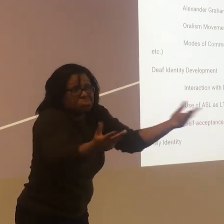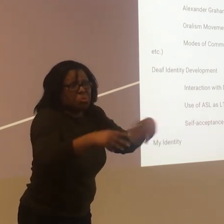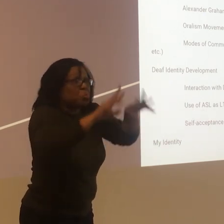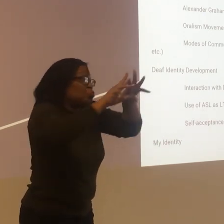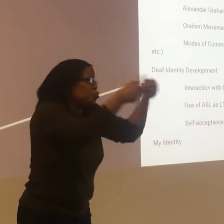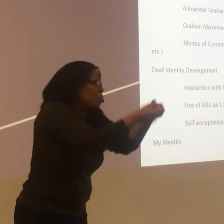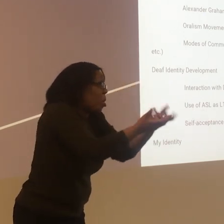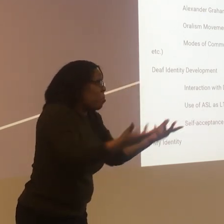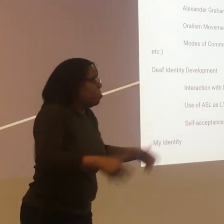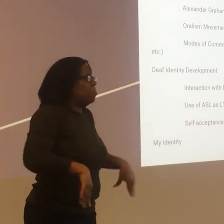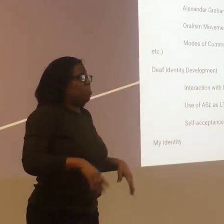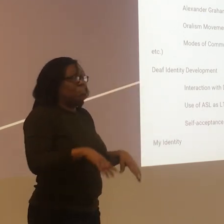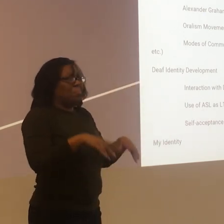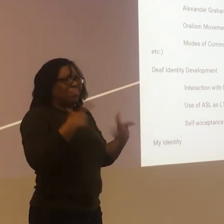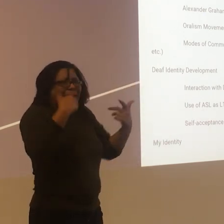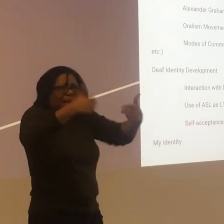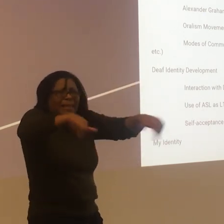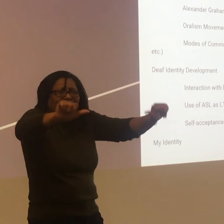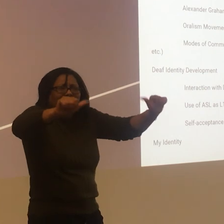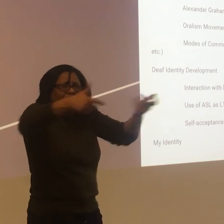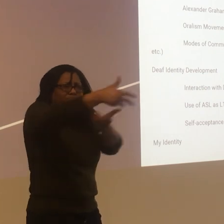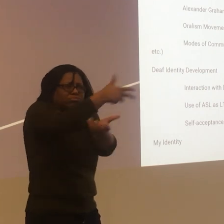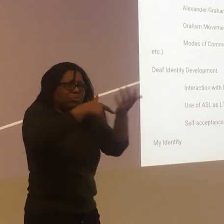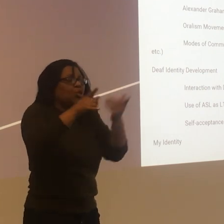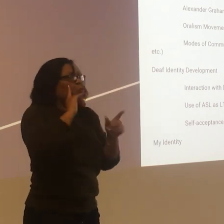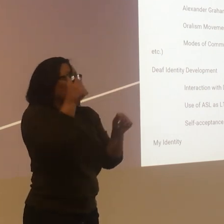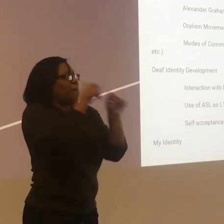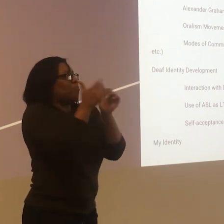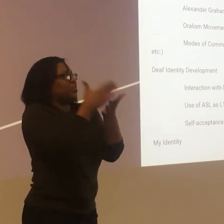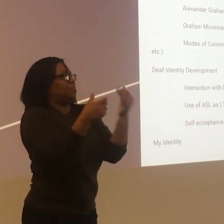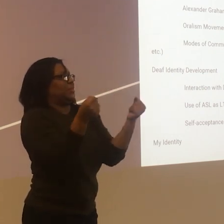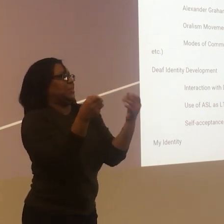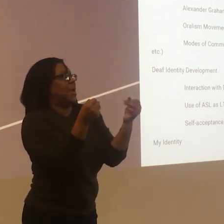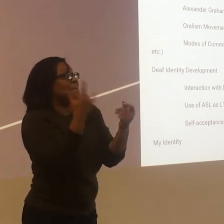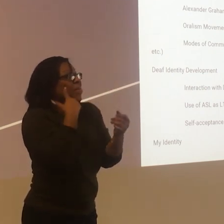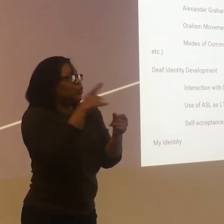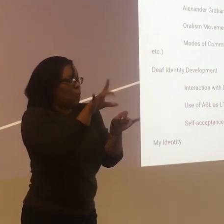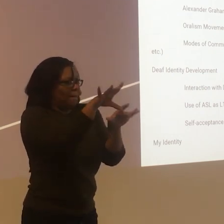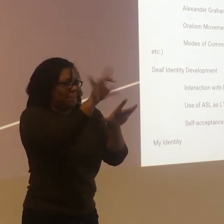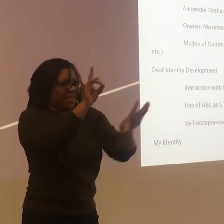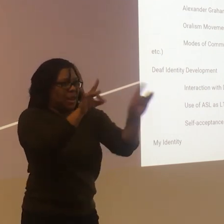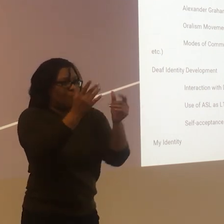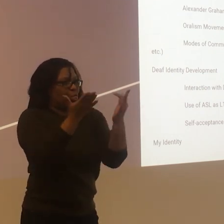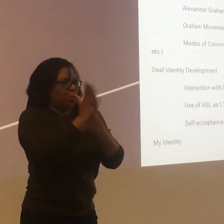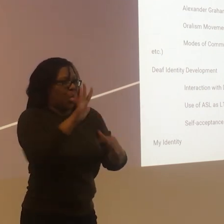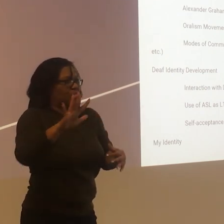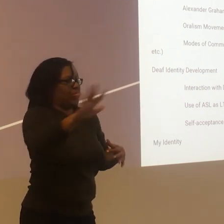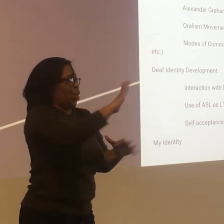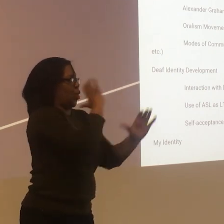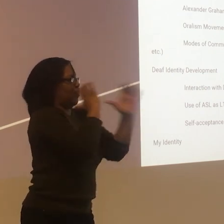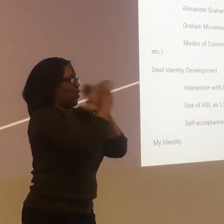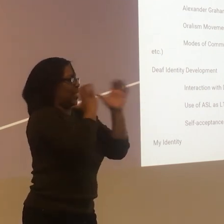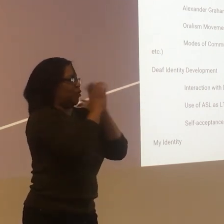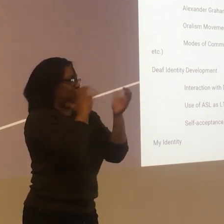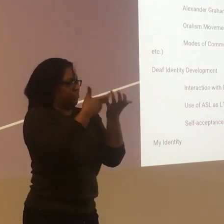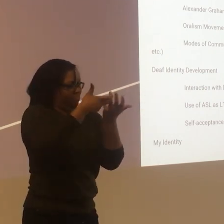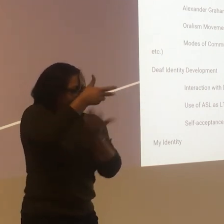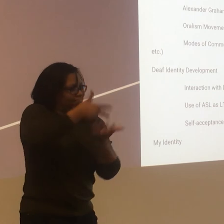conferences. Go to workshops like this. Any type of way to get exposed to the language, exposed to the culture will